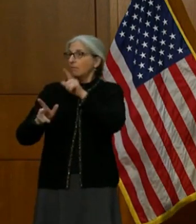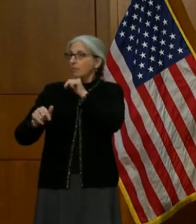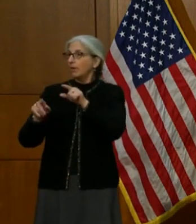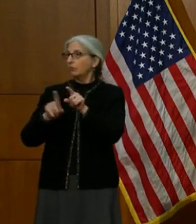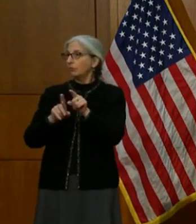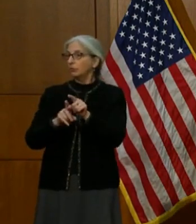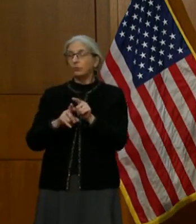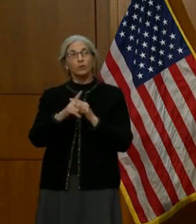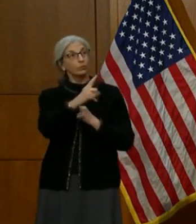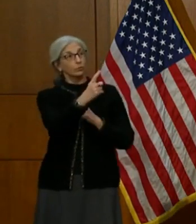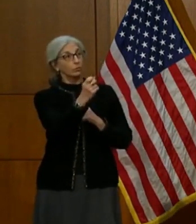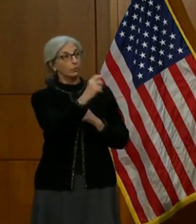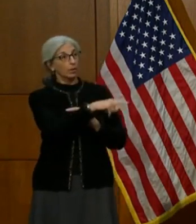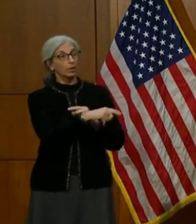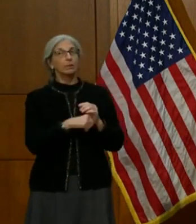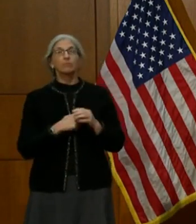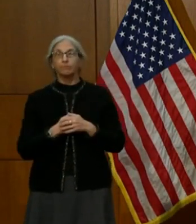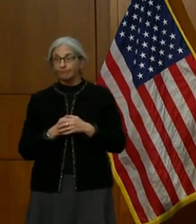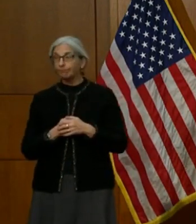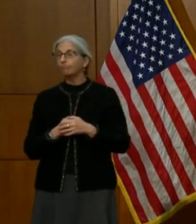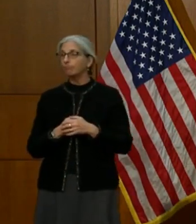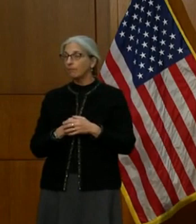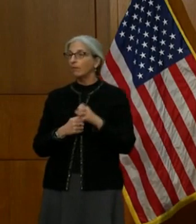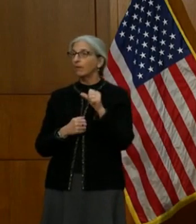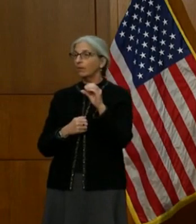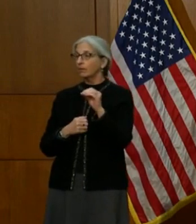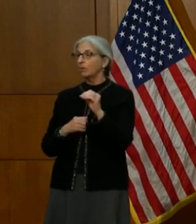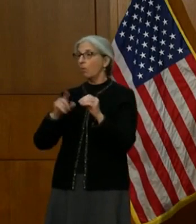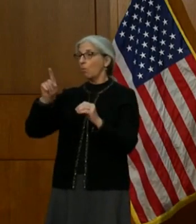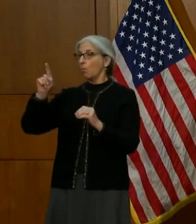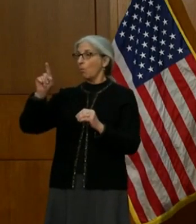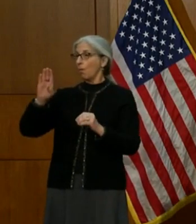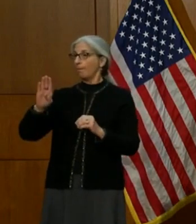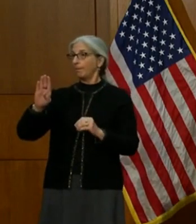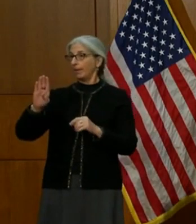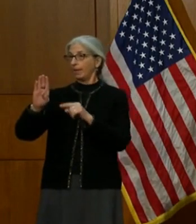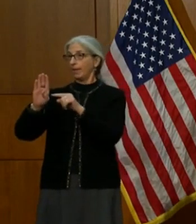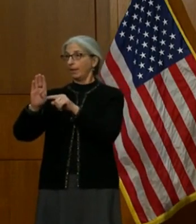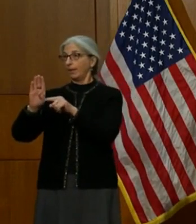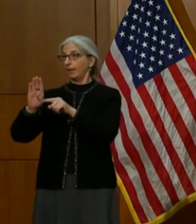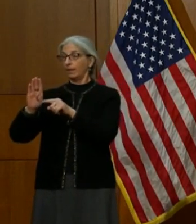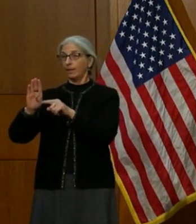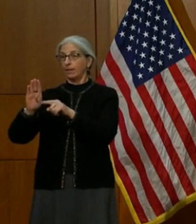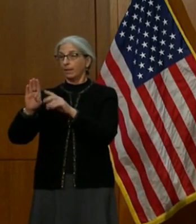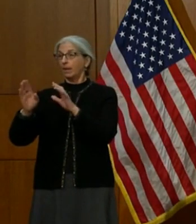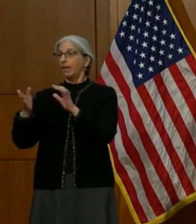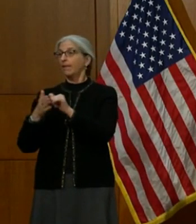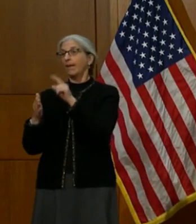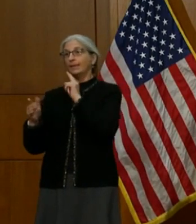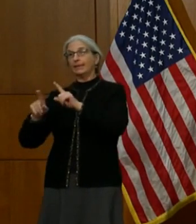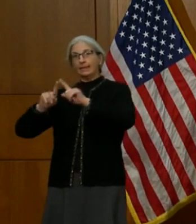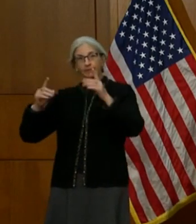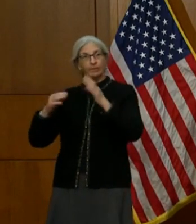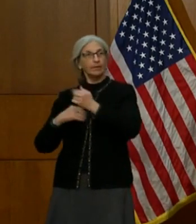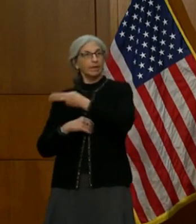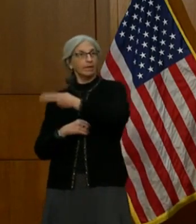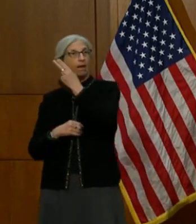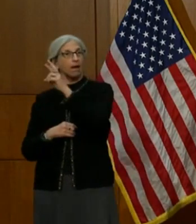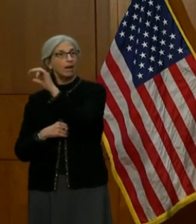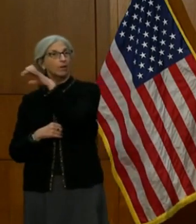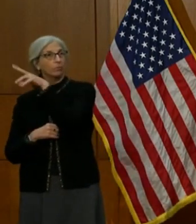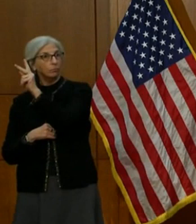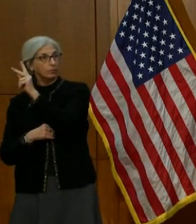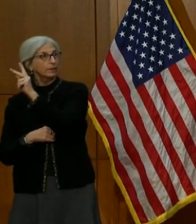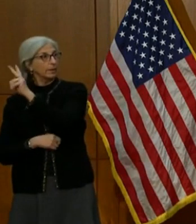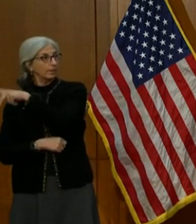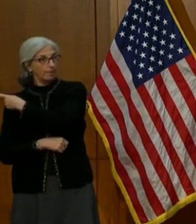the question was really the guiding principle of the 1B, separate than the high-risk patient group, age